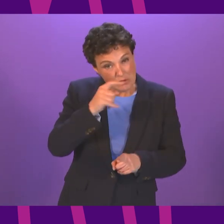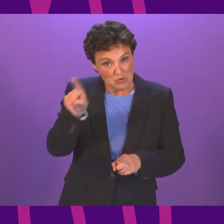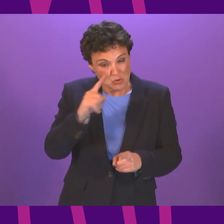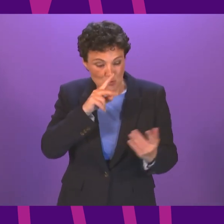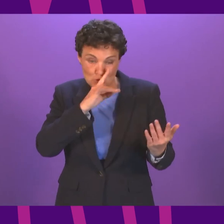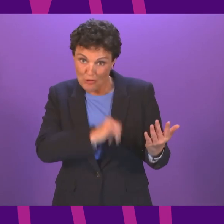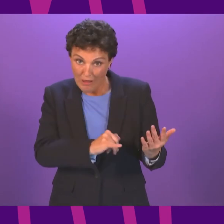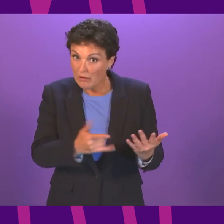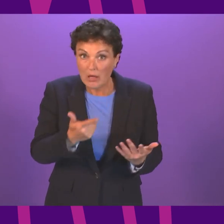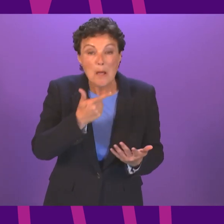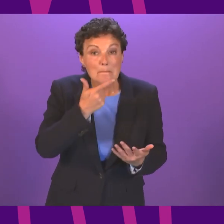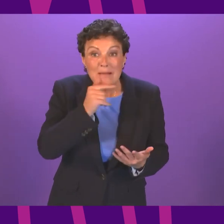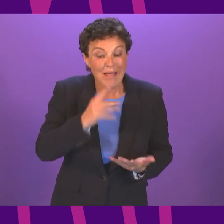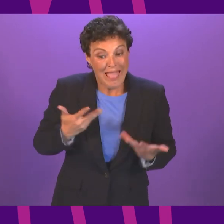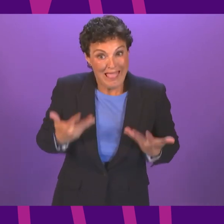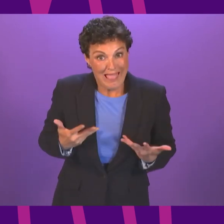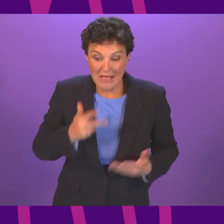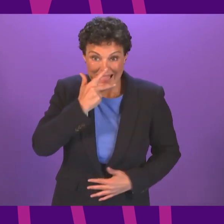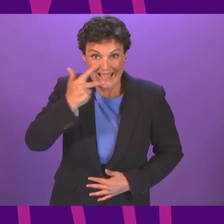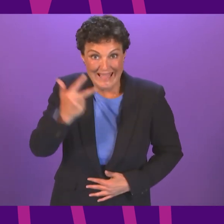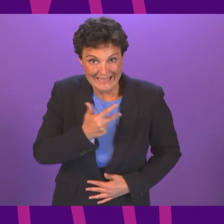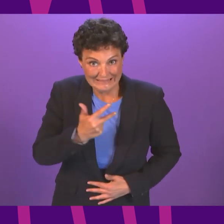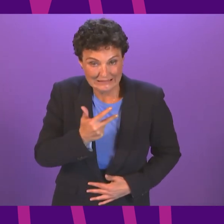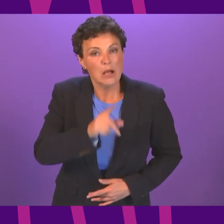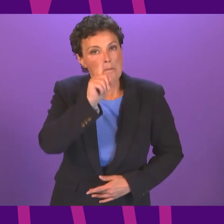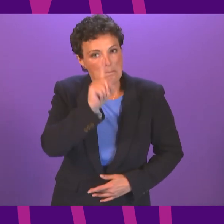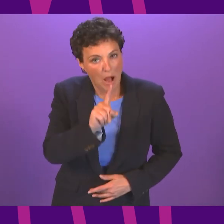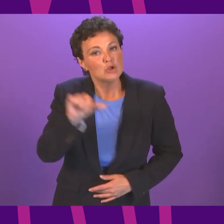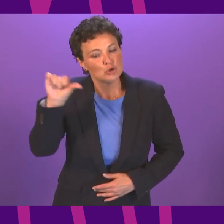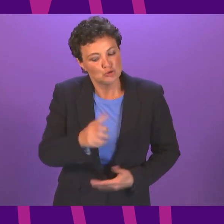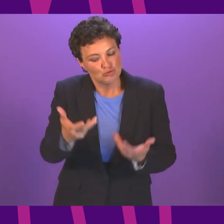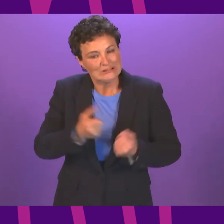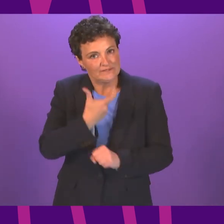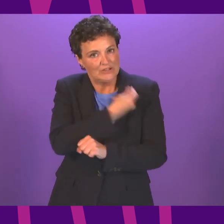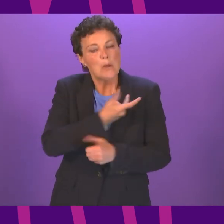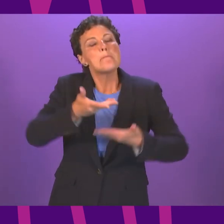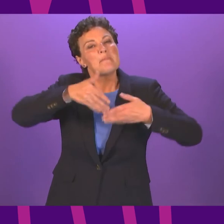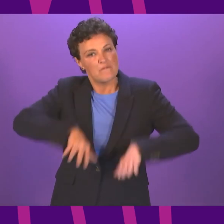people who have not yet turned 18 to receive their vaccinations before they start university in the autumn?